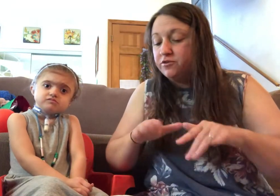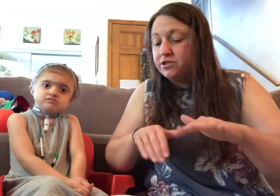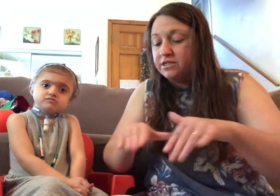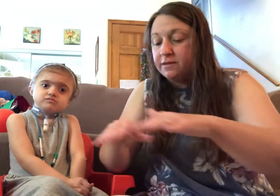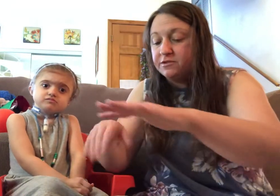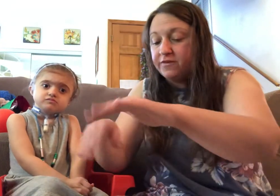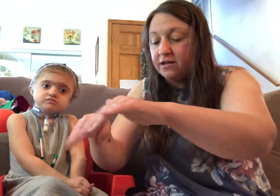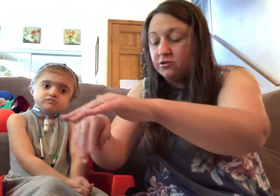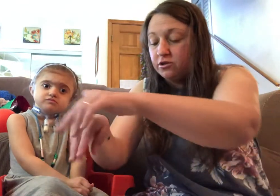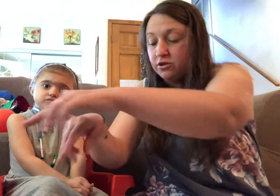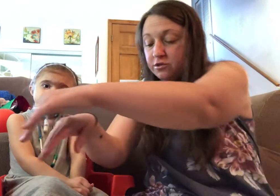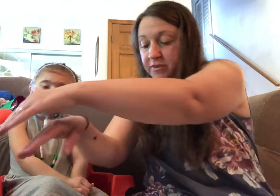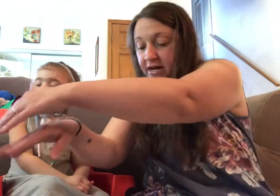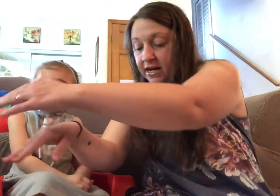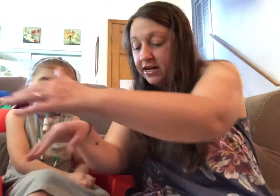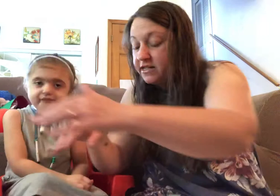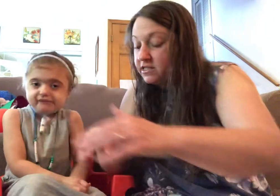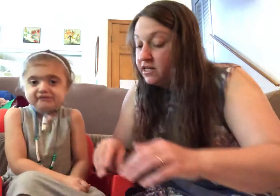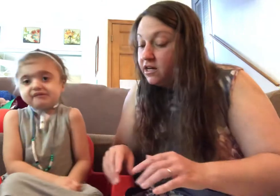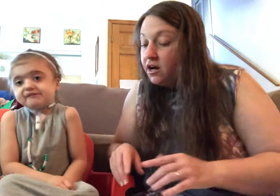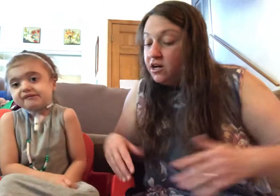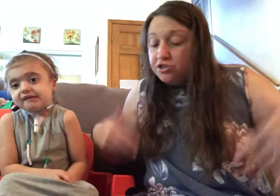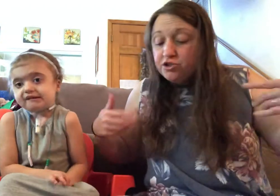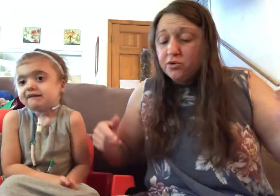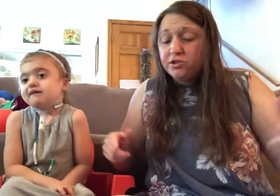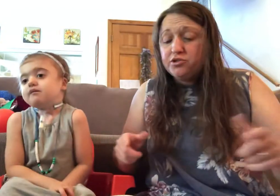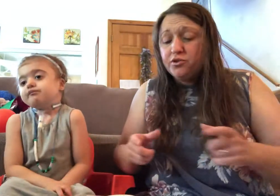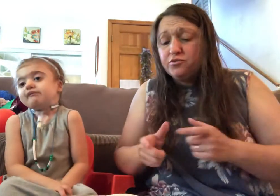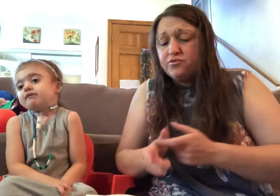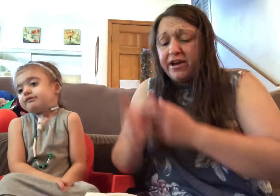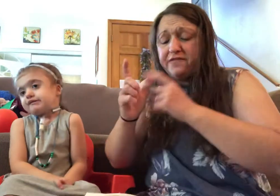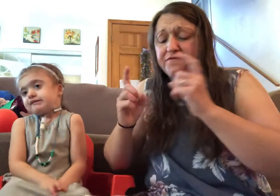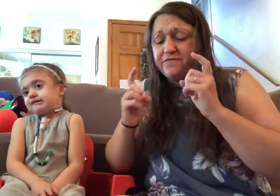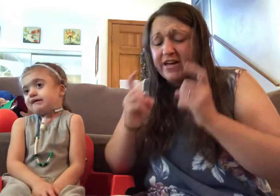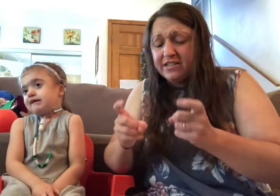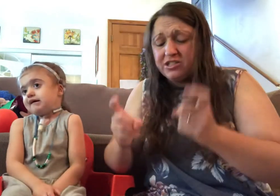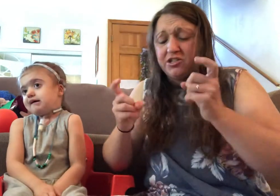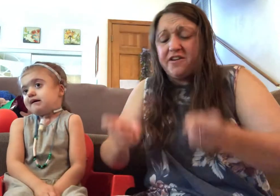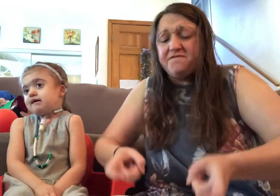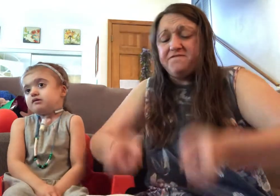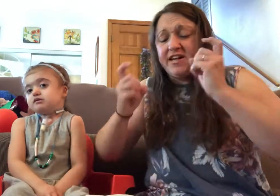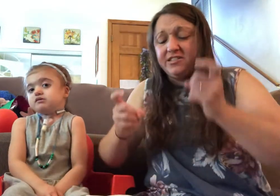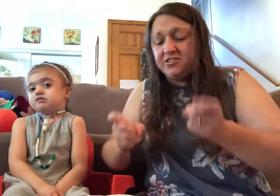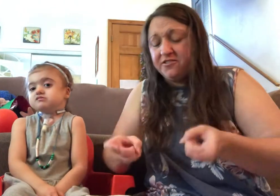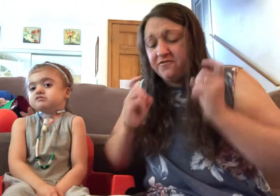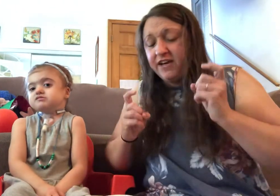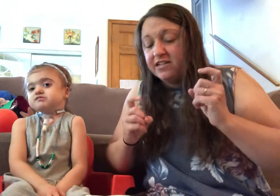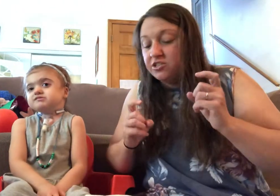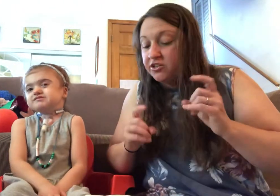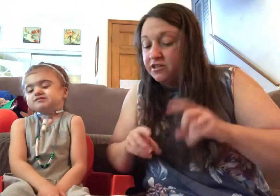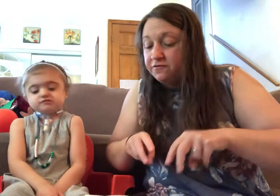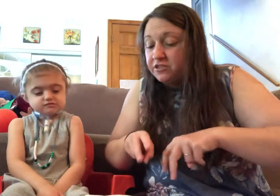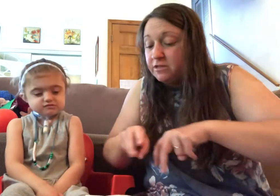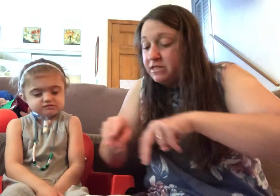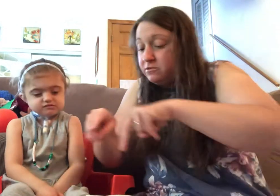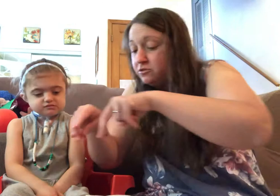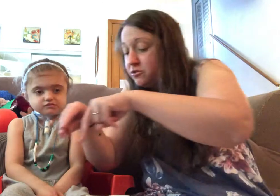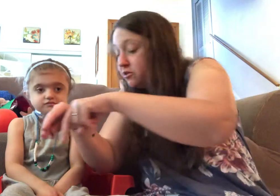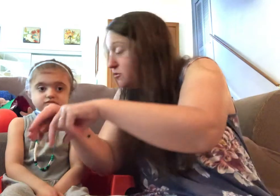footsteps followed close behind. George ran faster and faster and faster and the footsteps came closer and closer